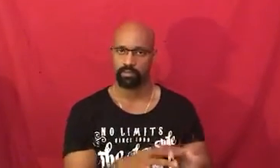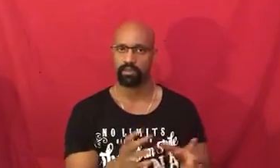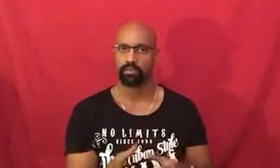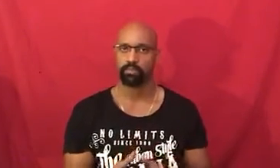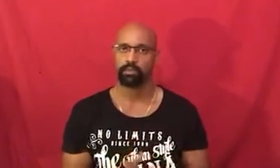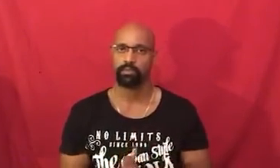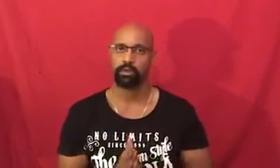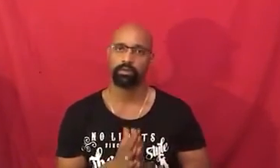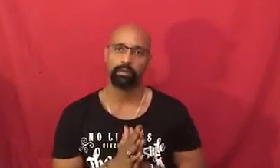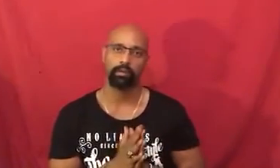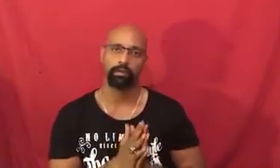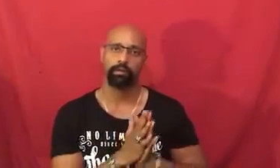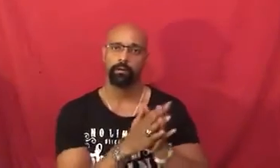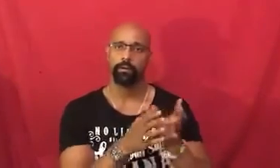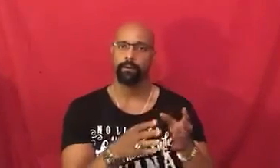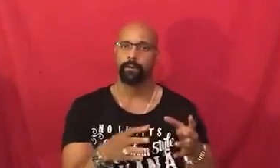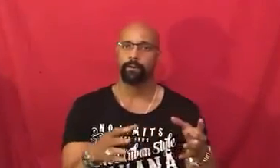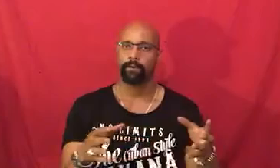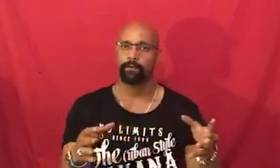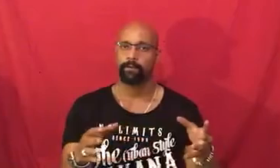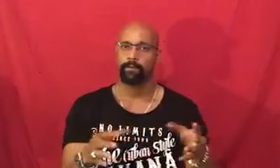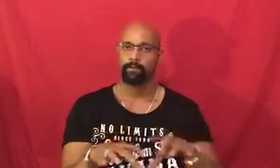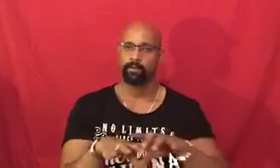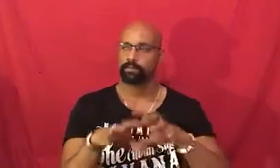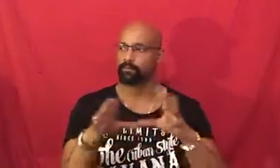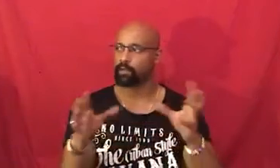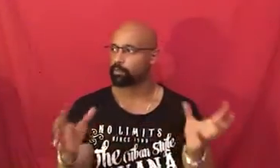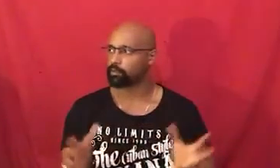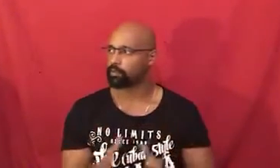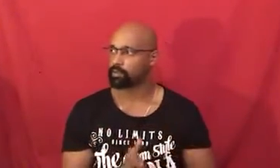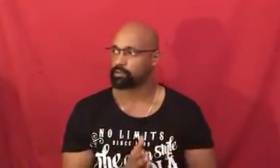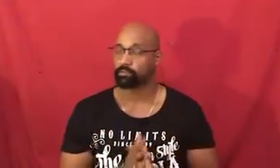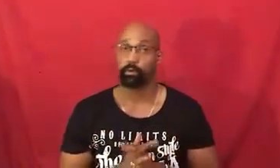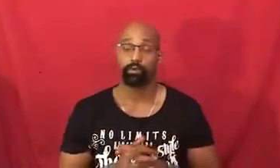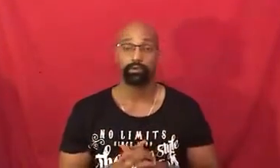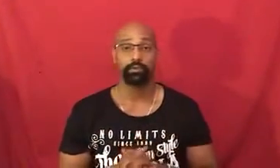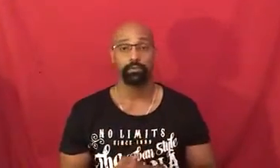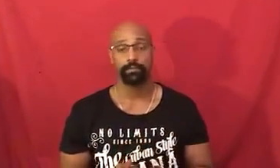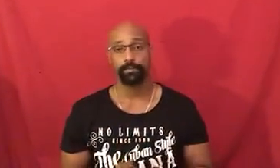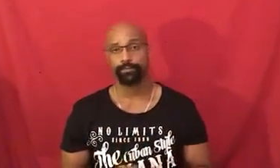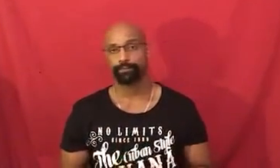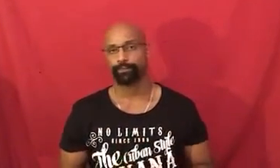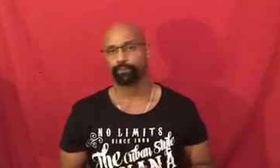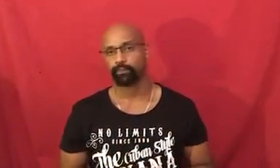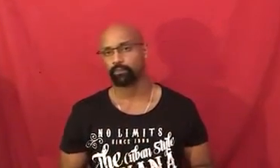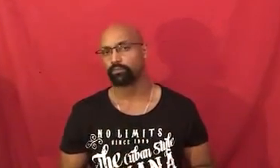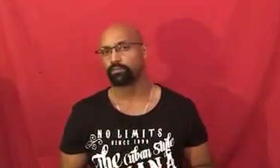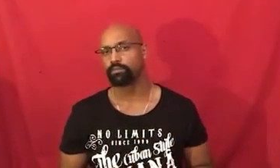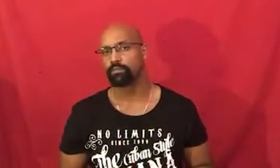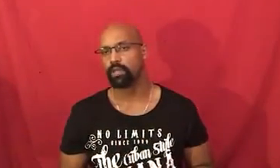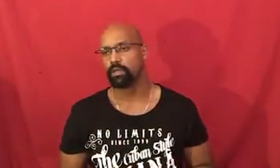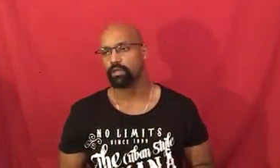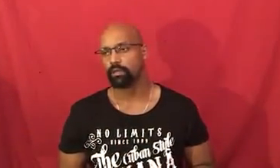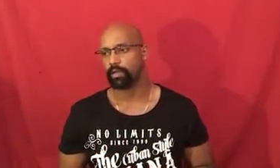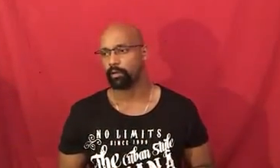is exactly what I'm talking about here this is a phenomenon called emergence now